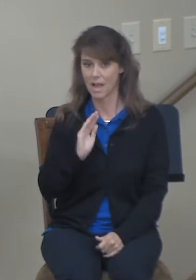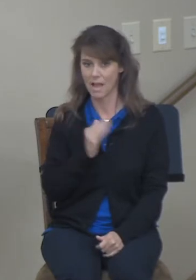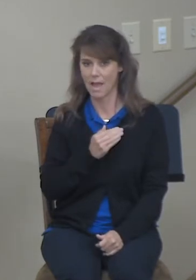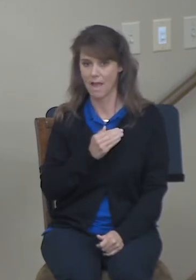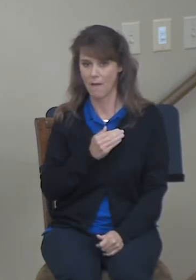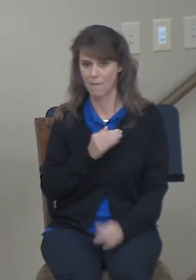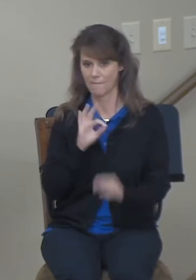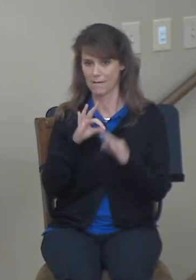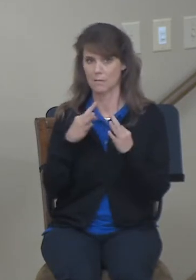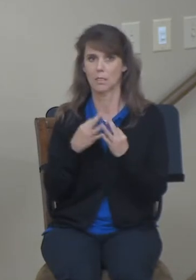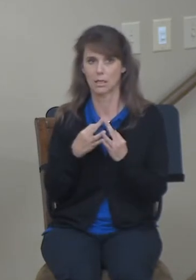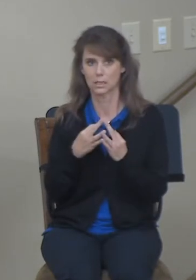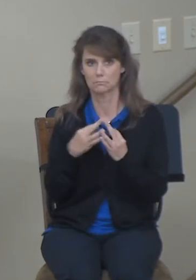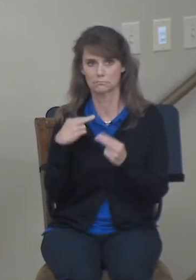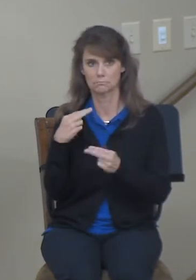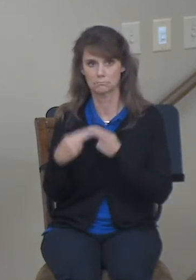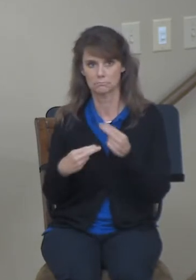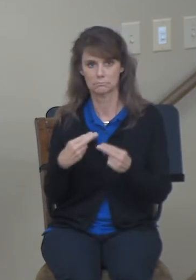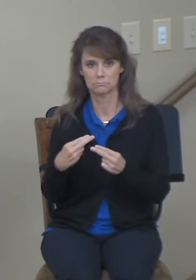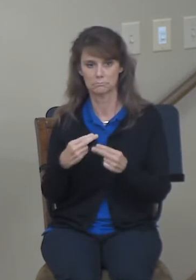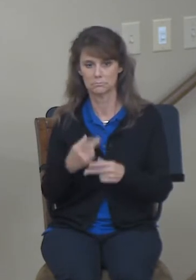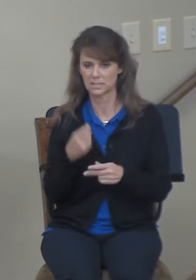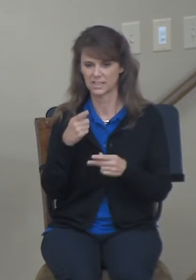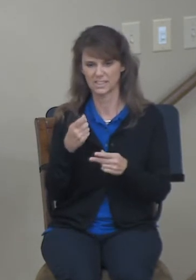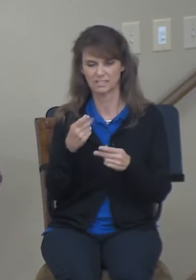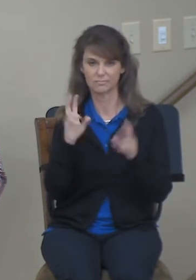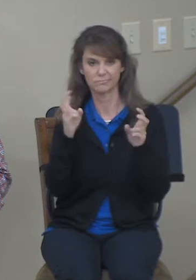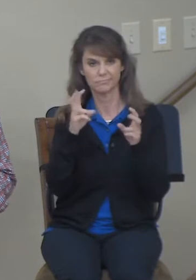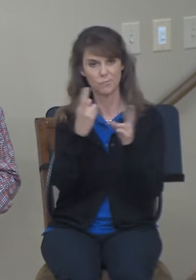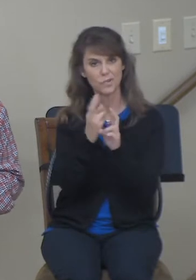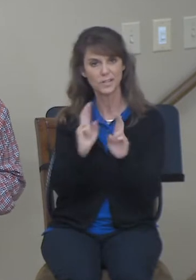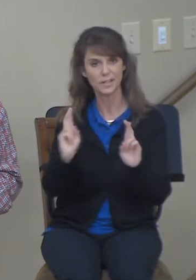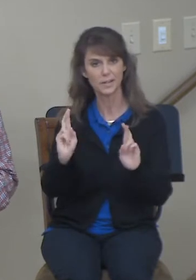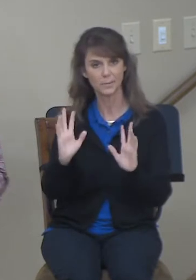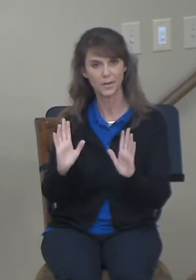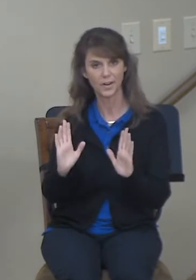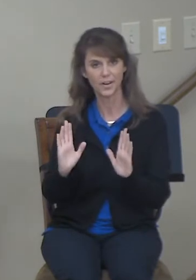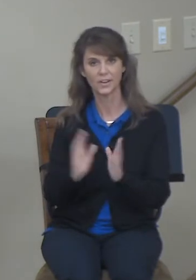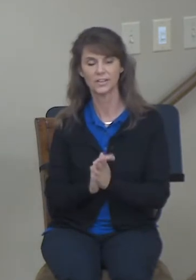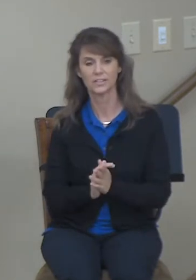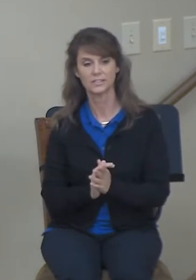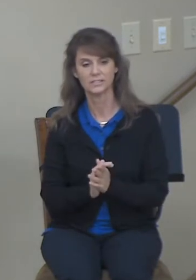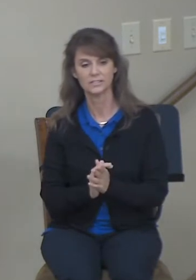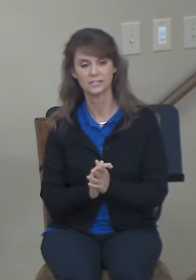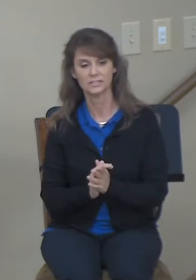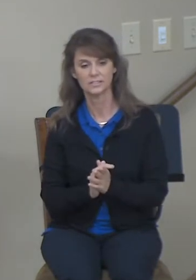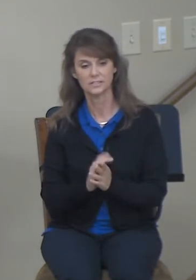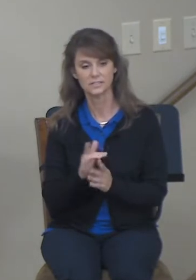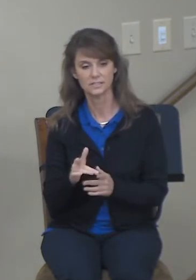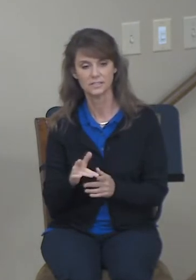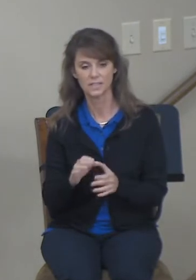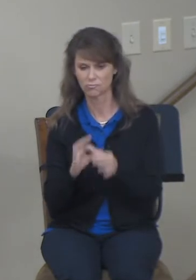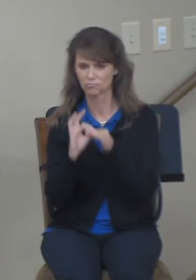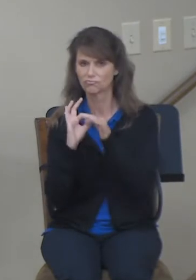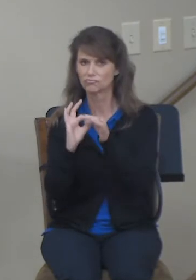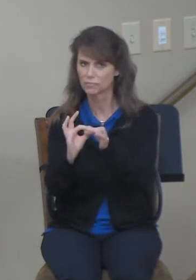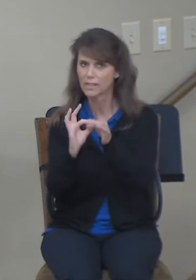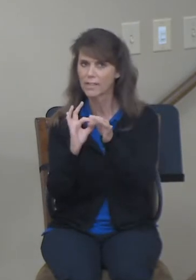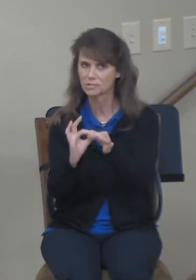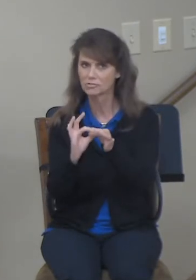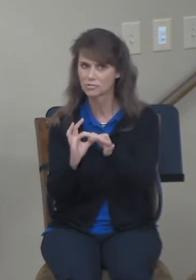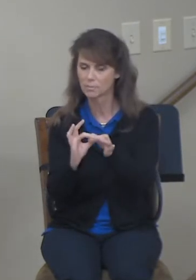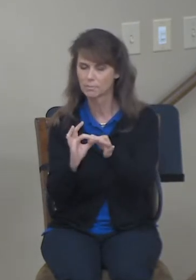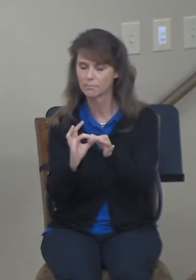the redeemer, the closest, the kinsman. And Mark pointed out the fact that this kinsman, this relation, this